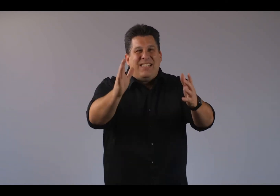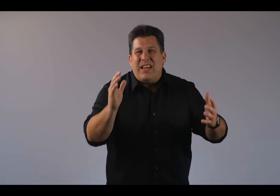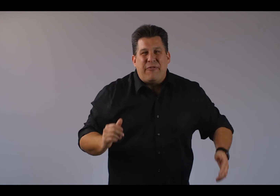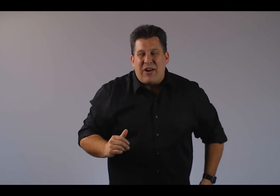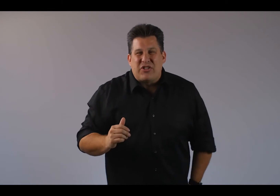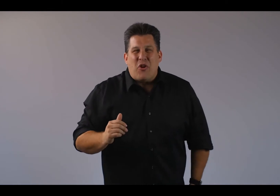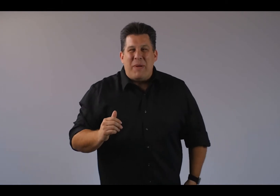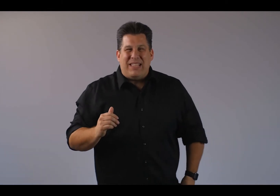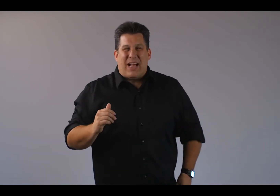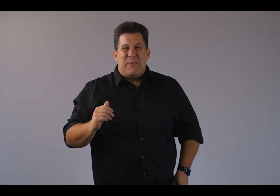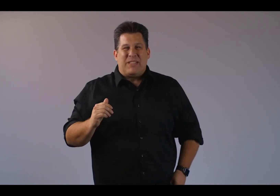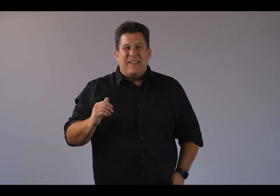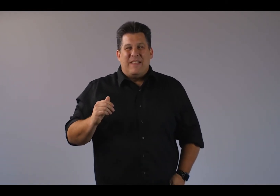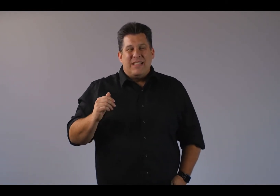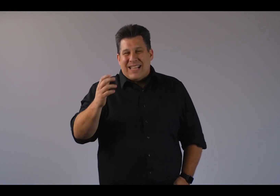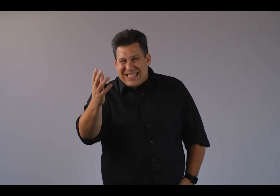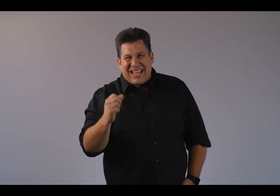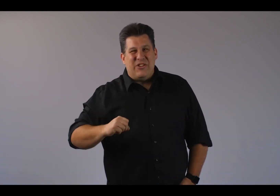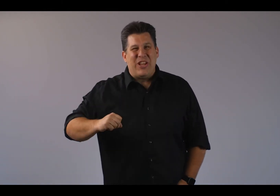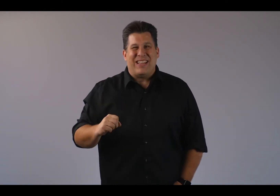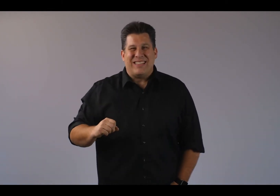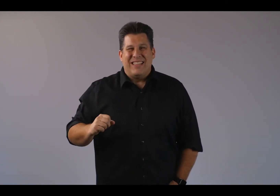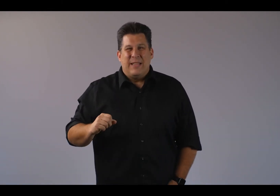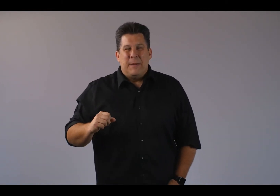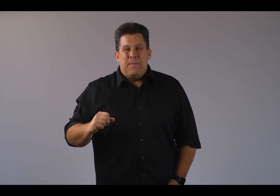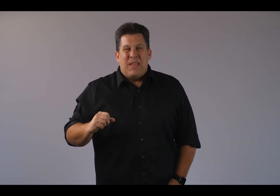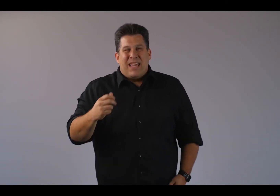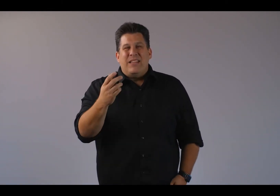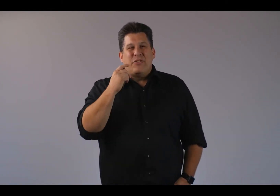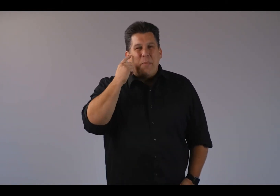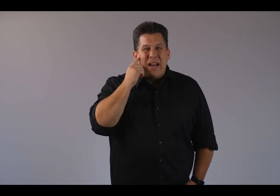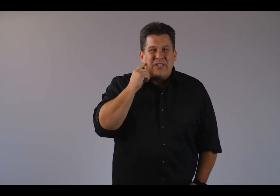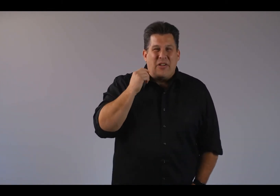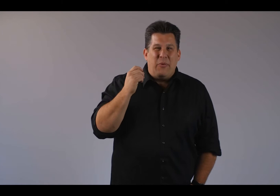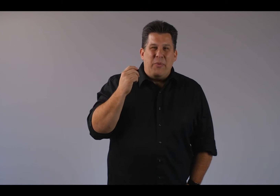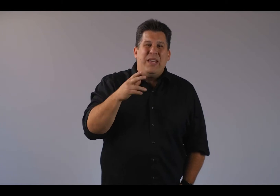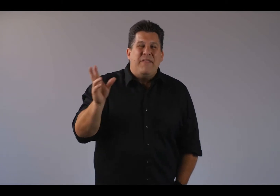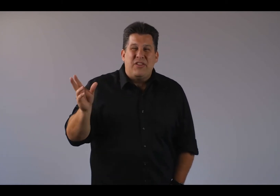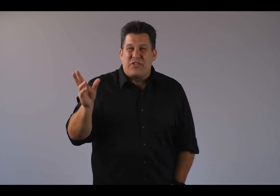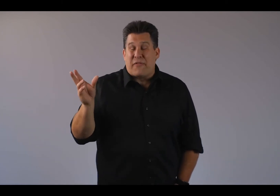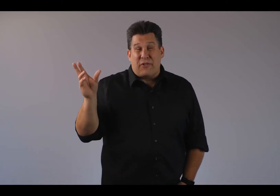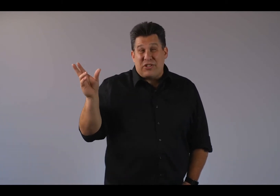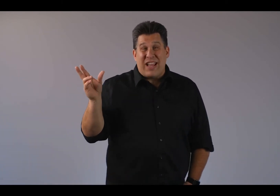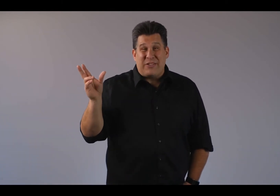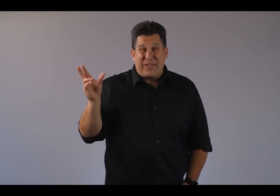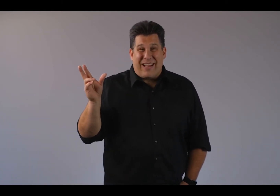done it for us so many times. A second chance. Can I just remind us all that we didn't even deserve a first chance with God?